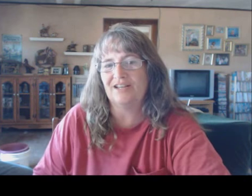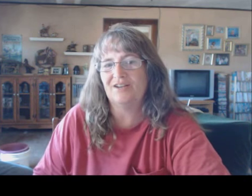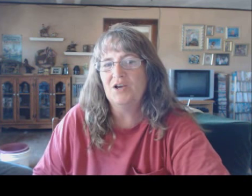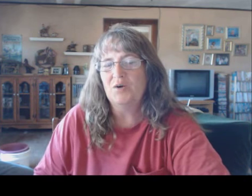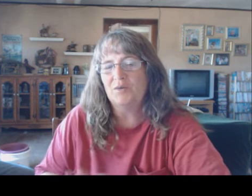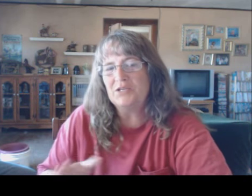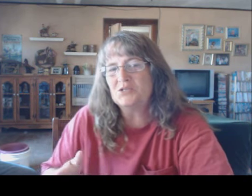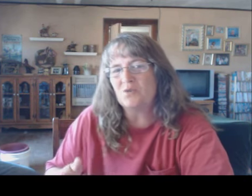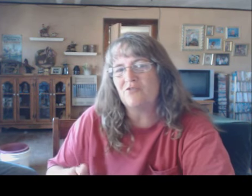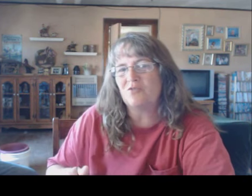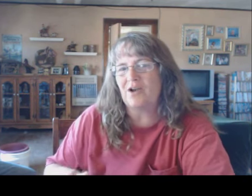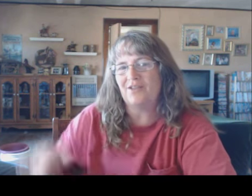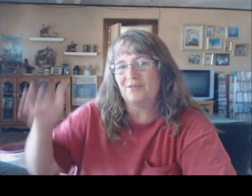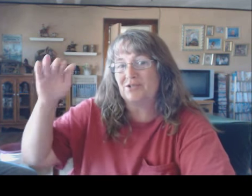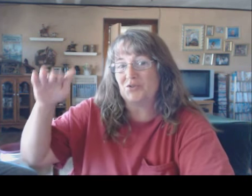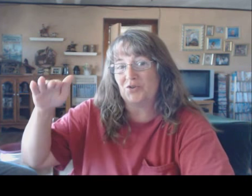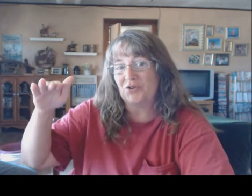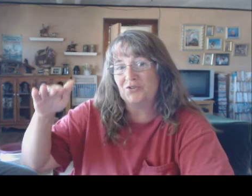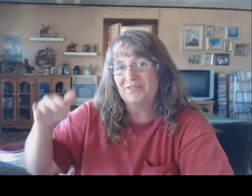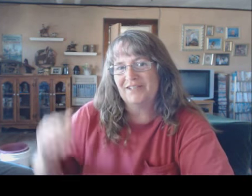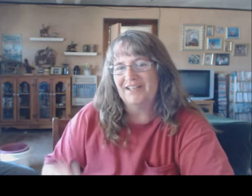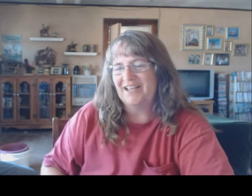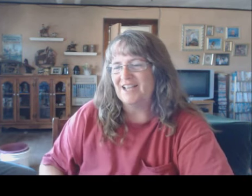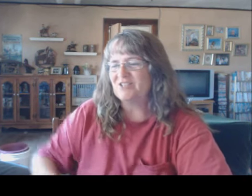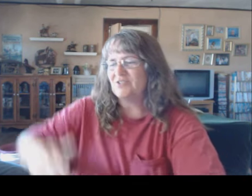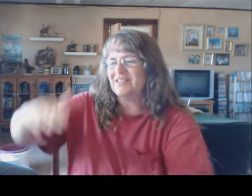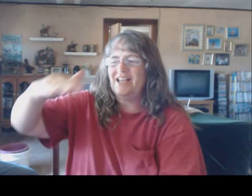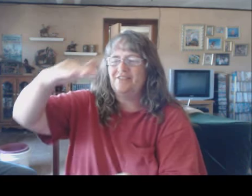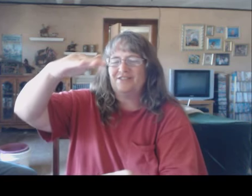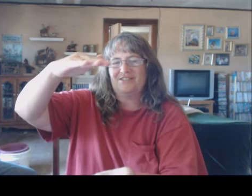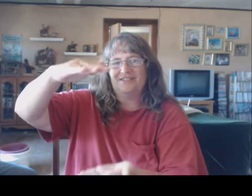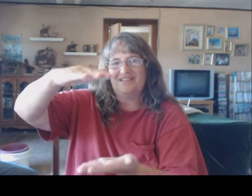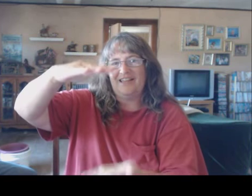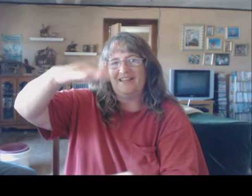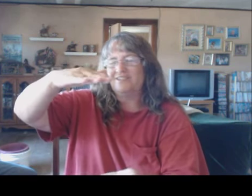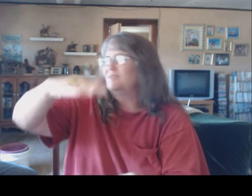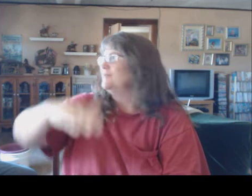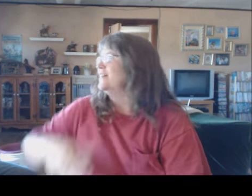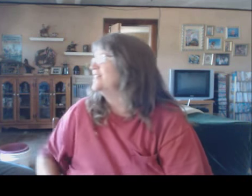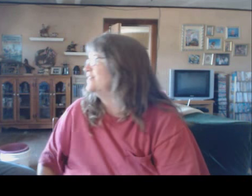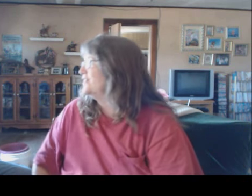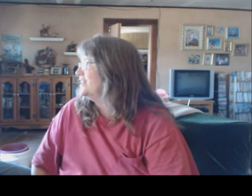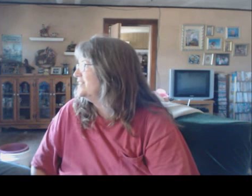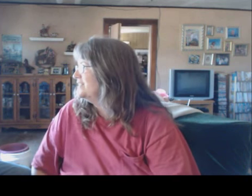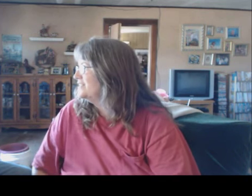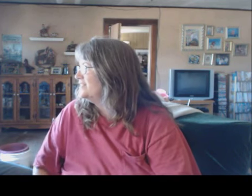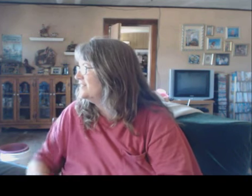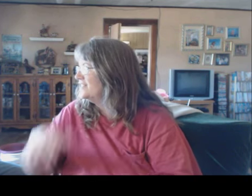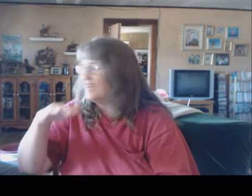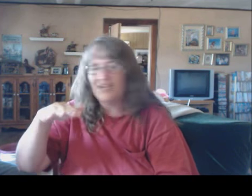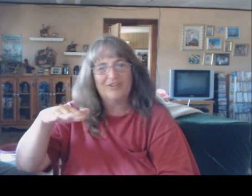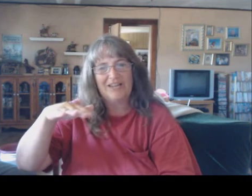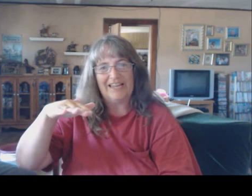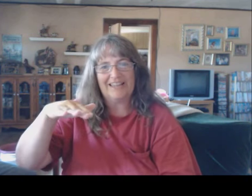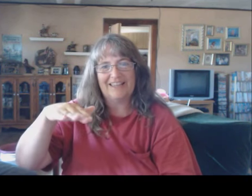arena, we used woven wire that was shorter. And so, it left, like... What? A foot? Yeah. Underneath.